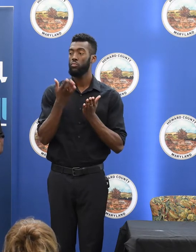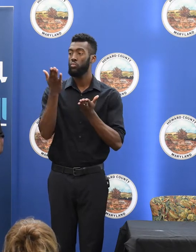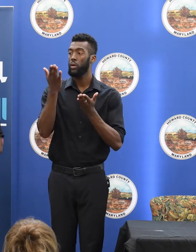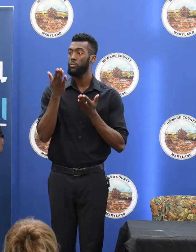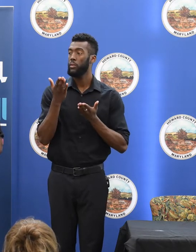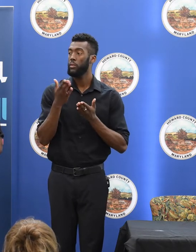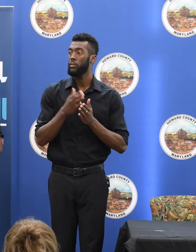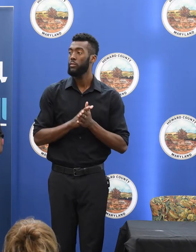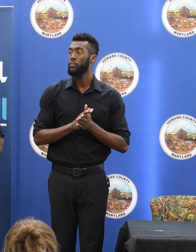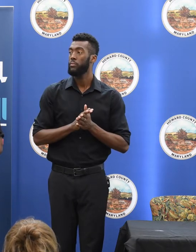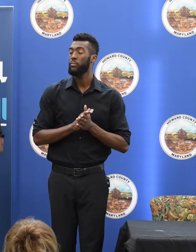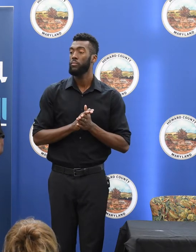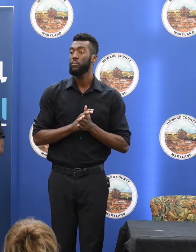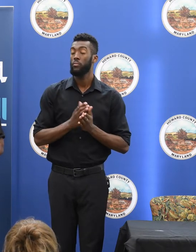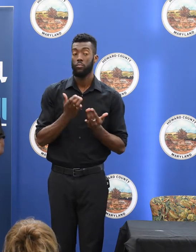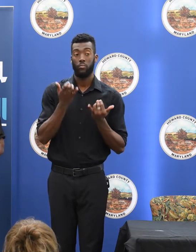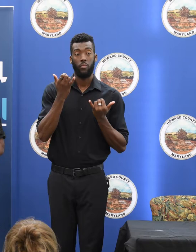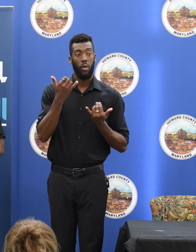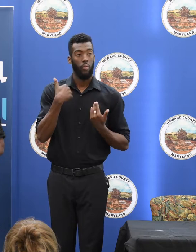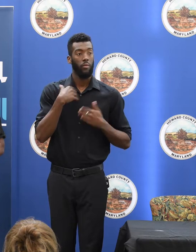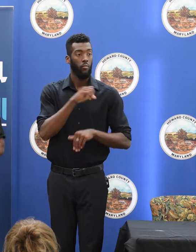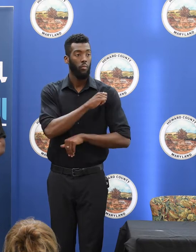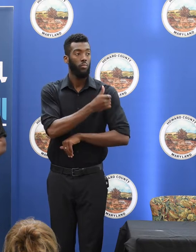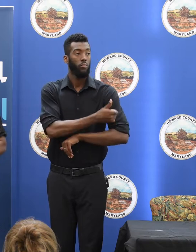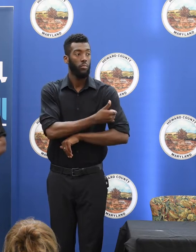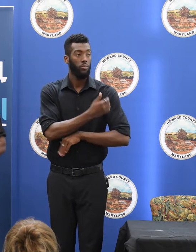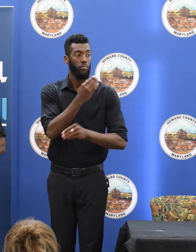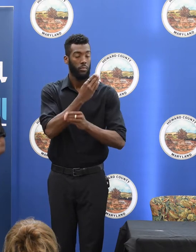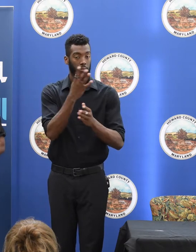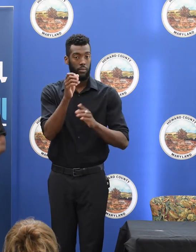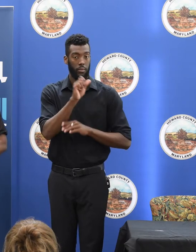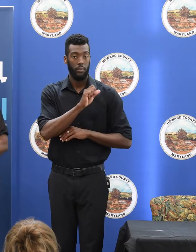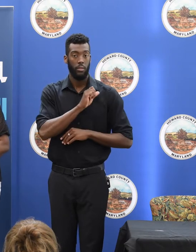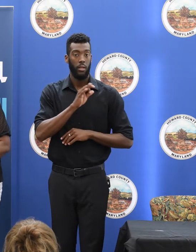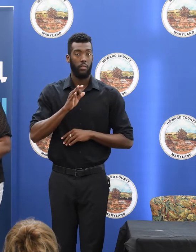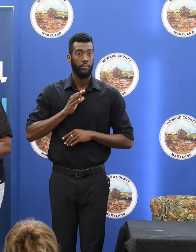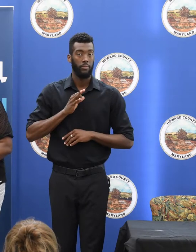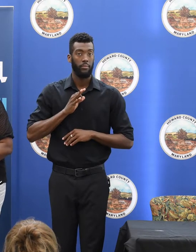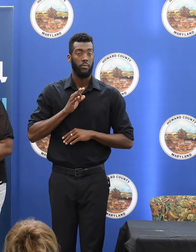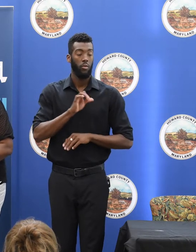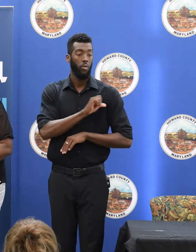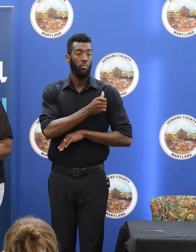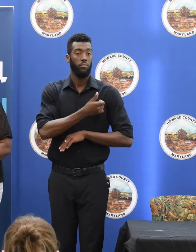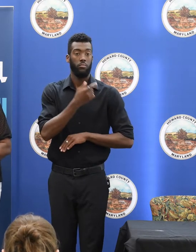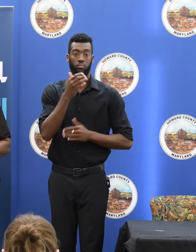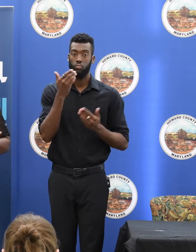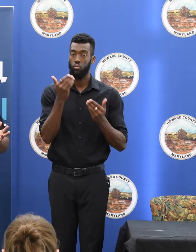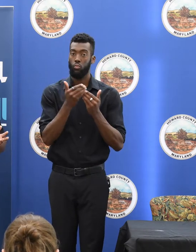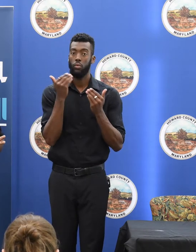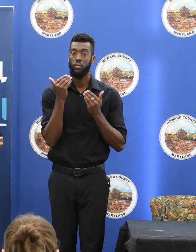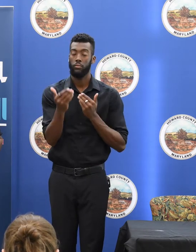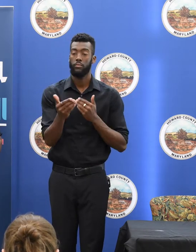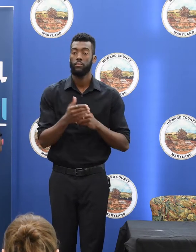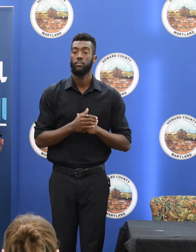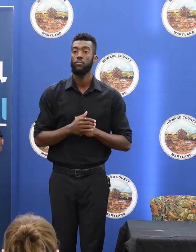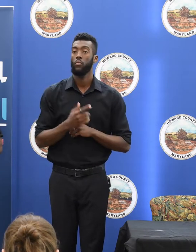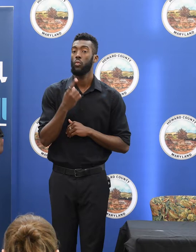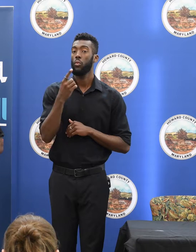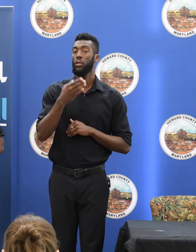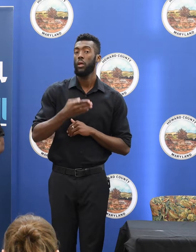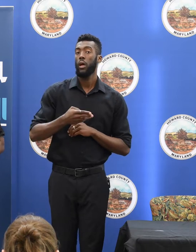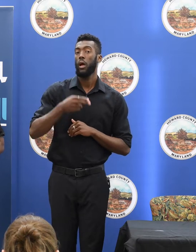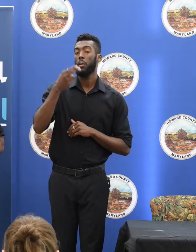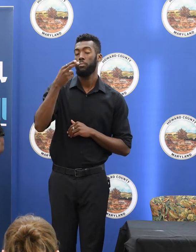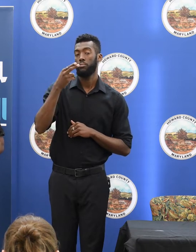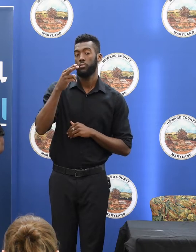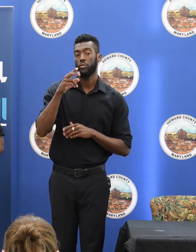now received authorization and given our staff authorization to push forward. So one of them is exploring the upper payment limit.